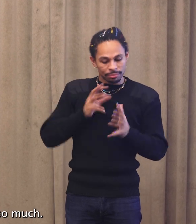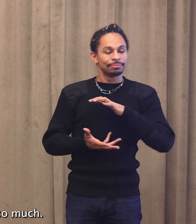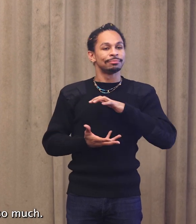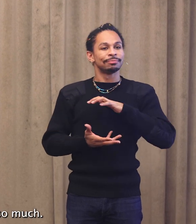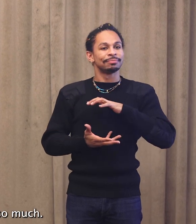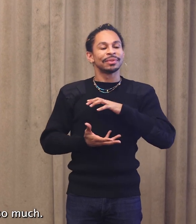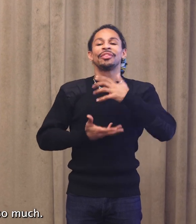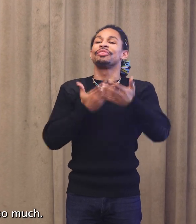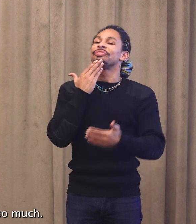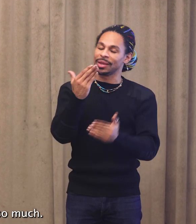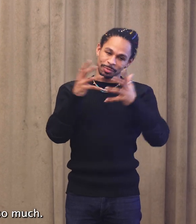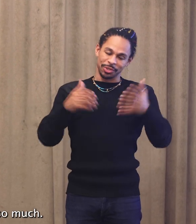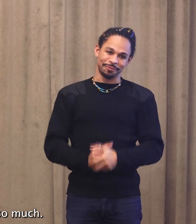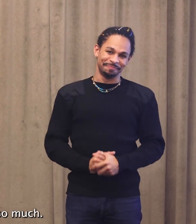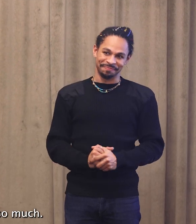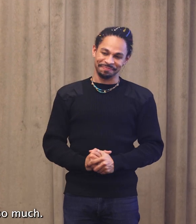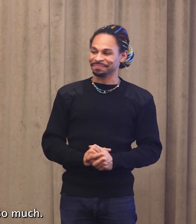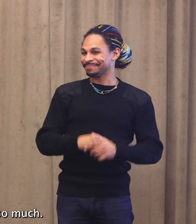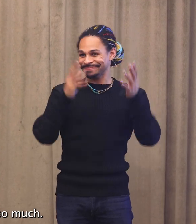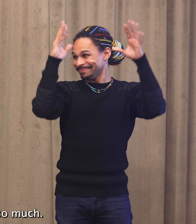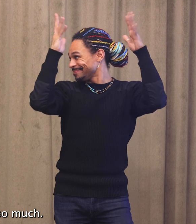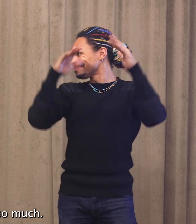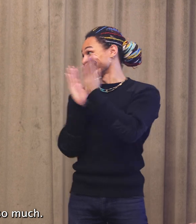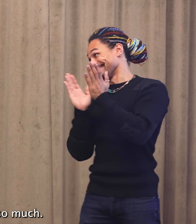Thank you so much. Thankyou. Thank you.